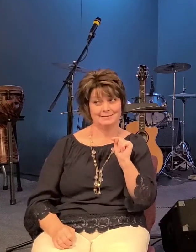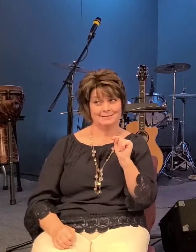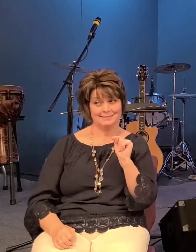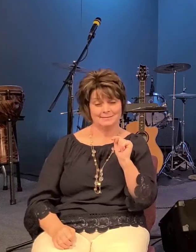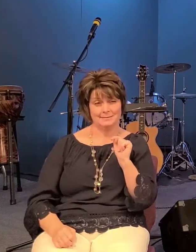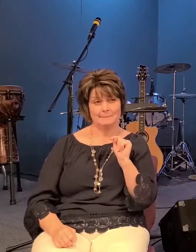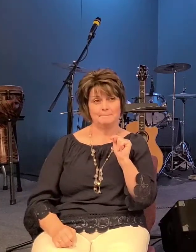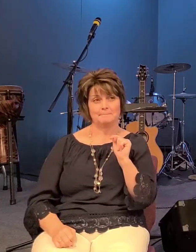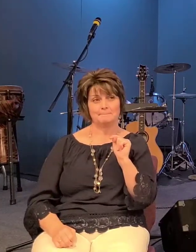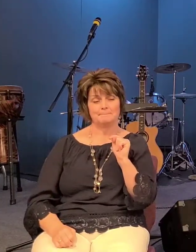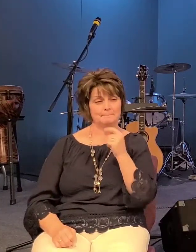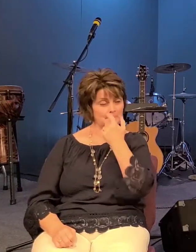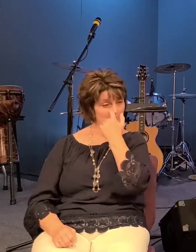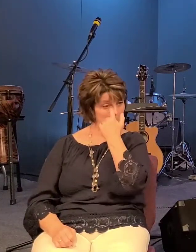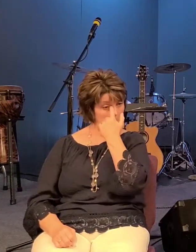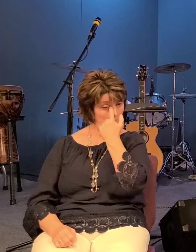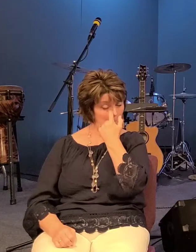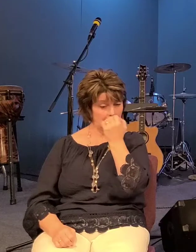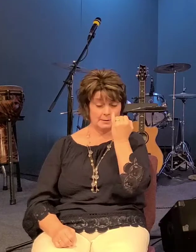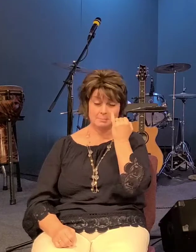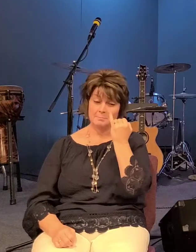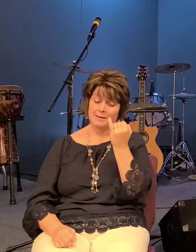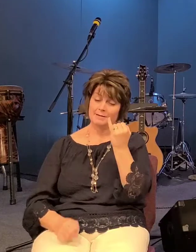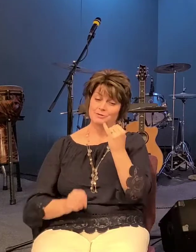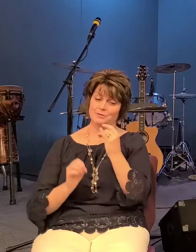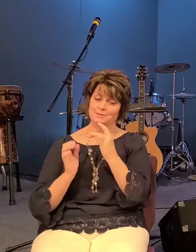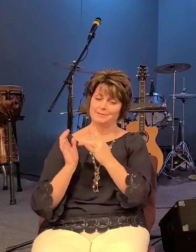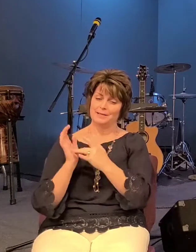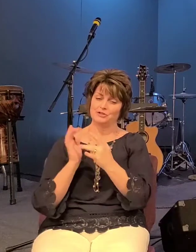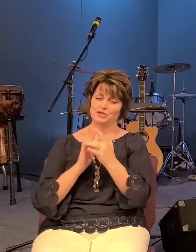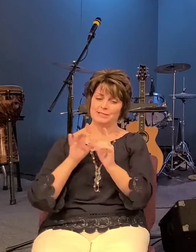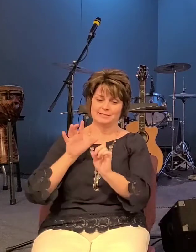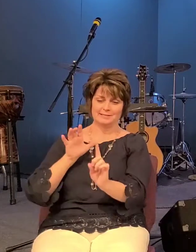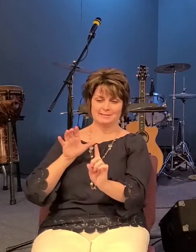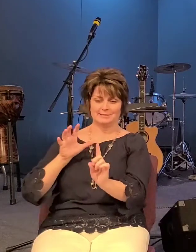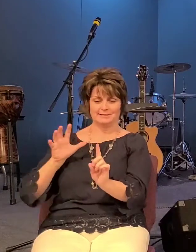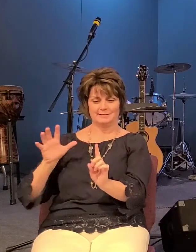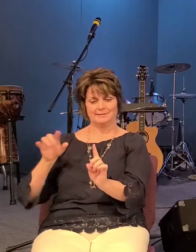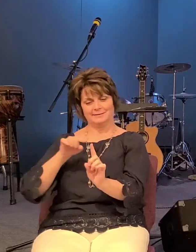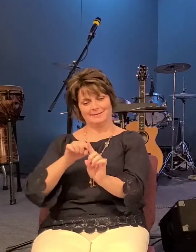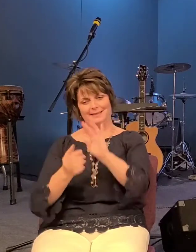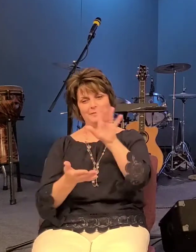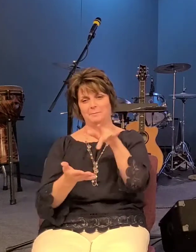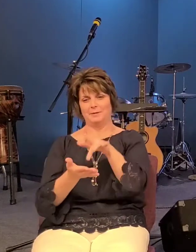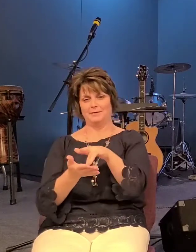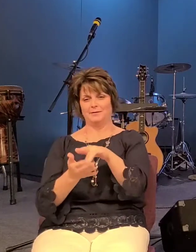must have been like for jesus to be in the middle of this mass of people